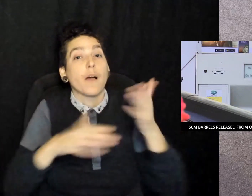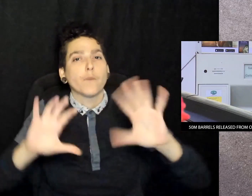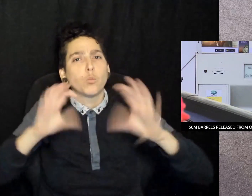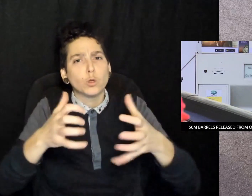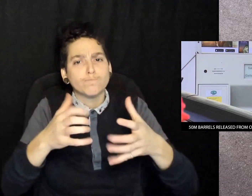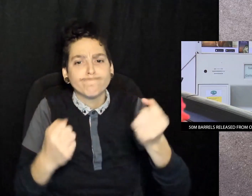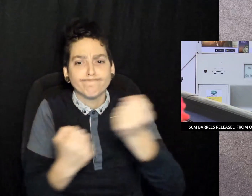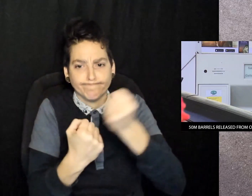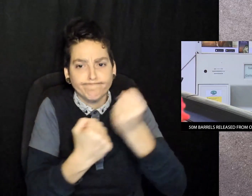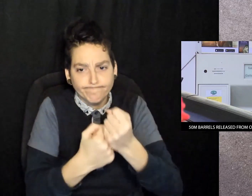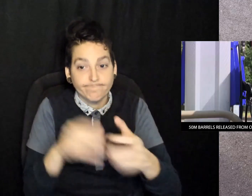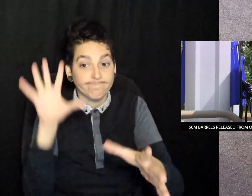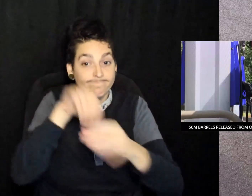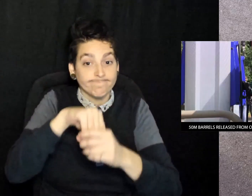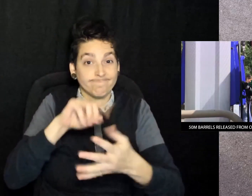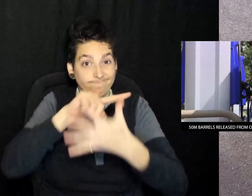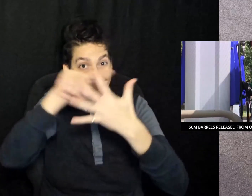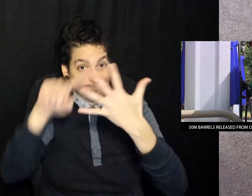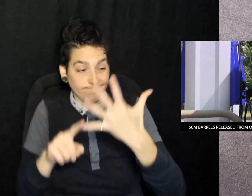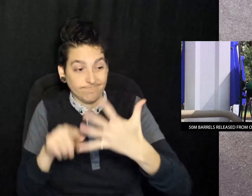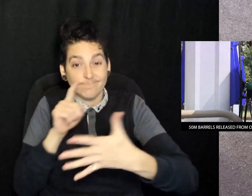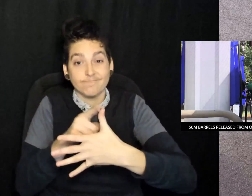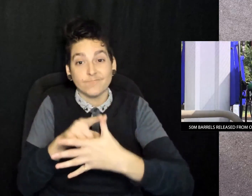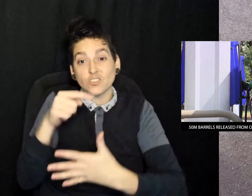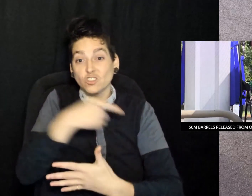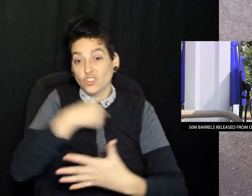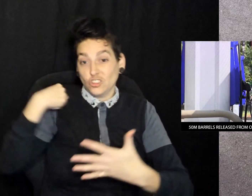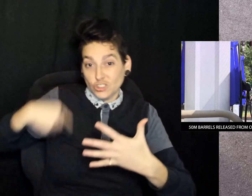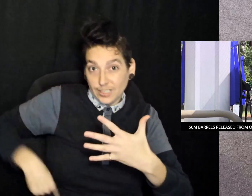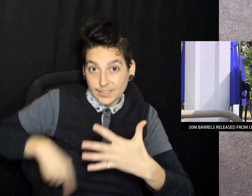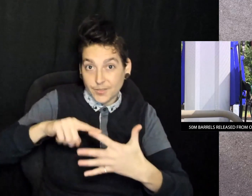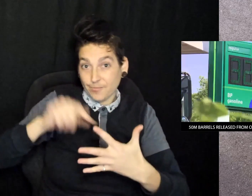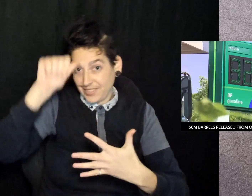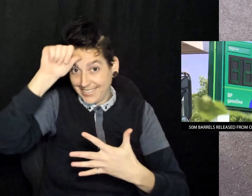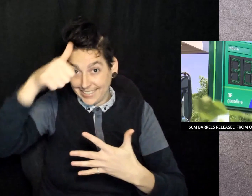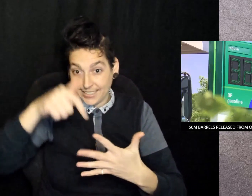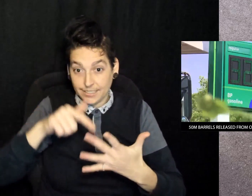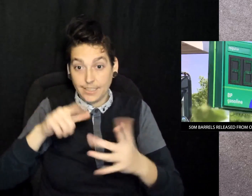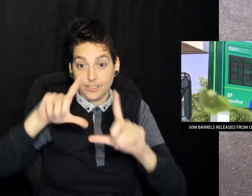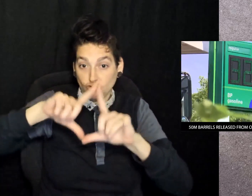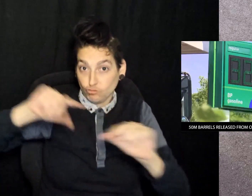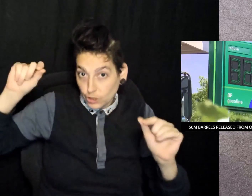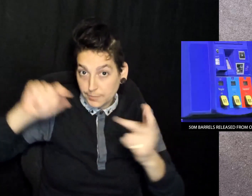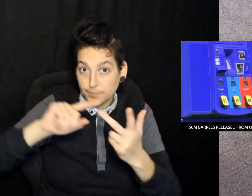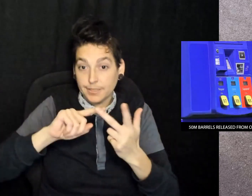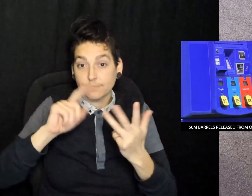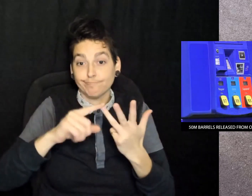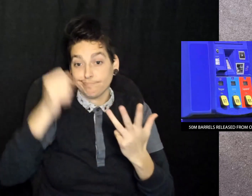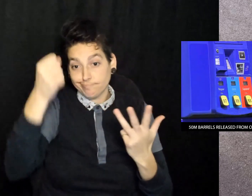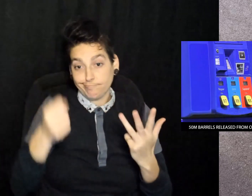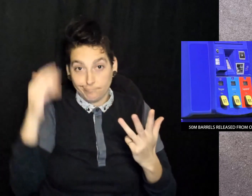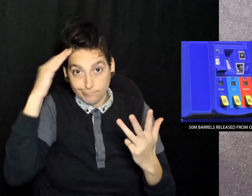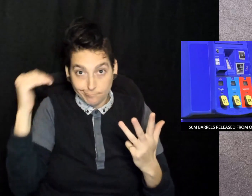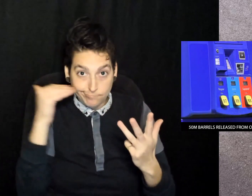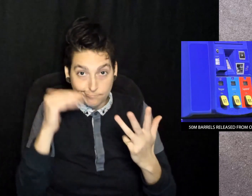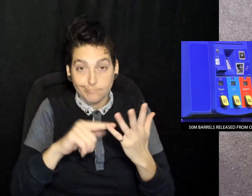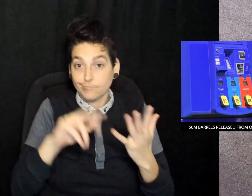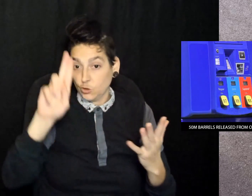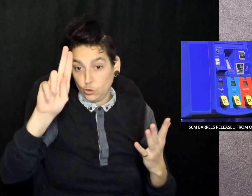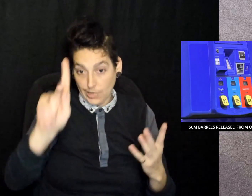The oil release is part of a group effort involving China, India, Japan, South Korea, and